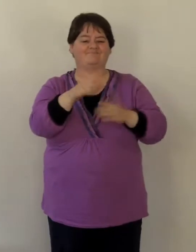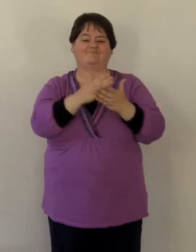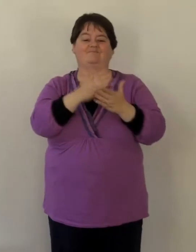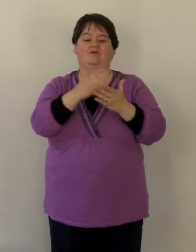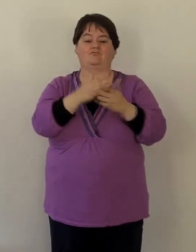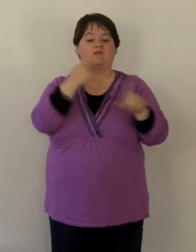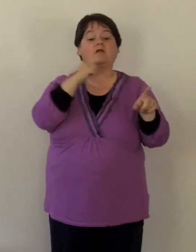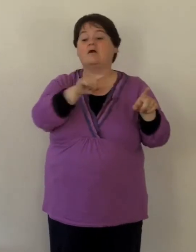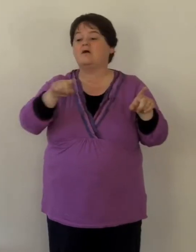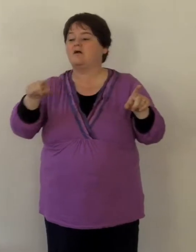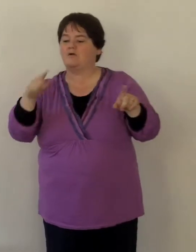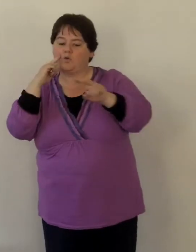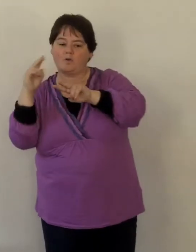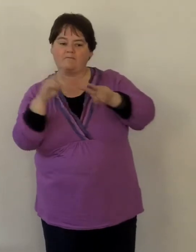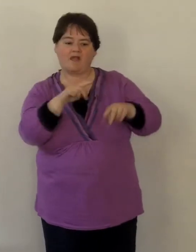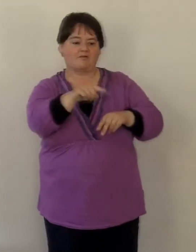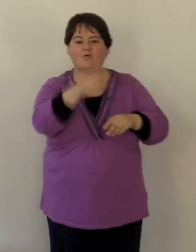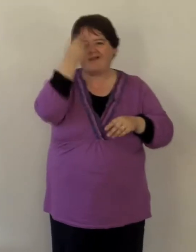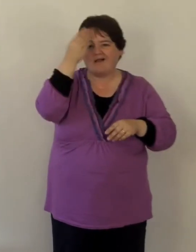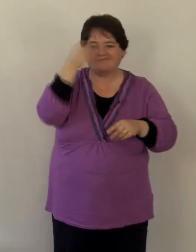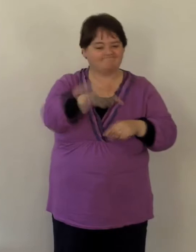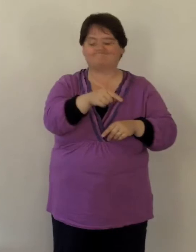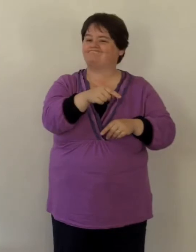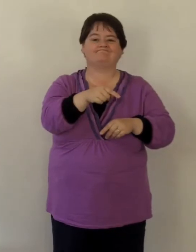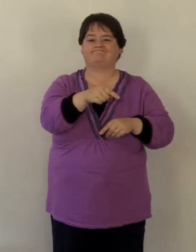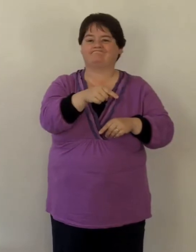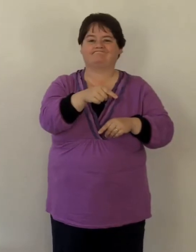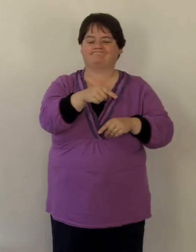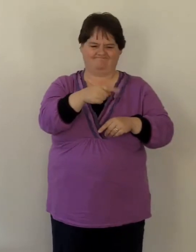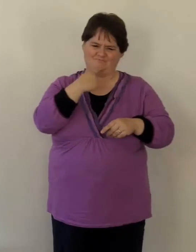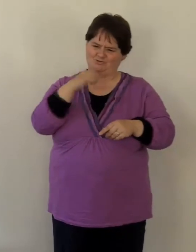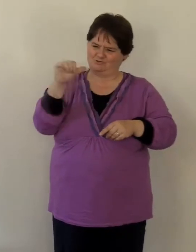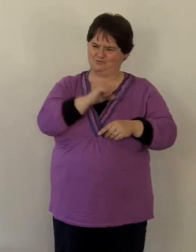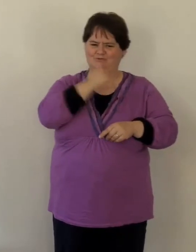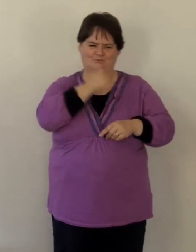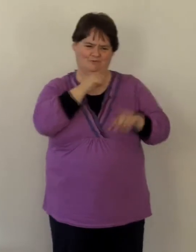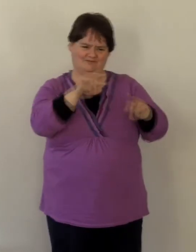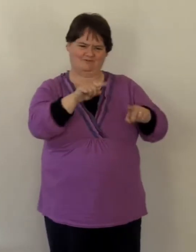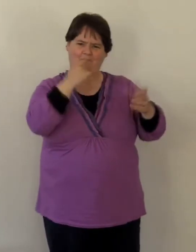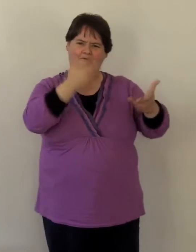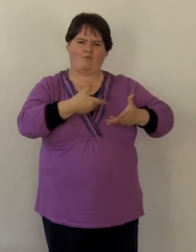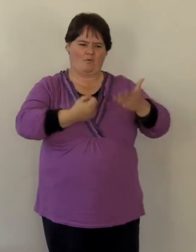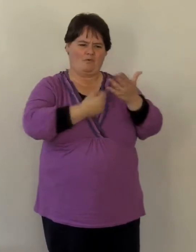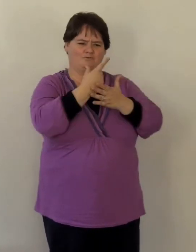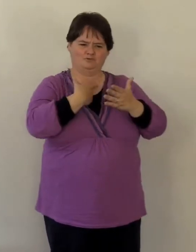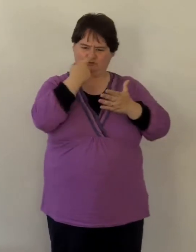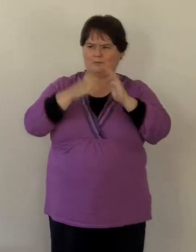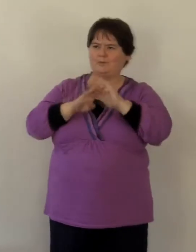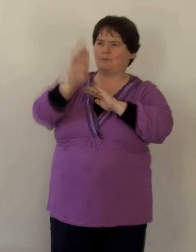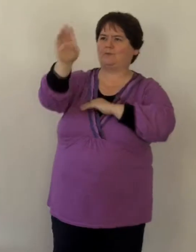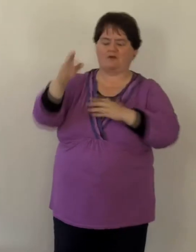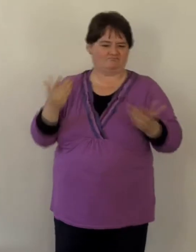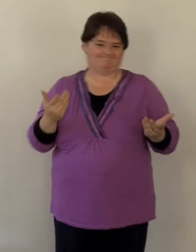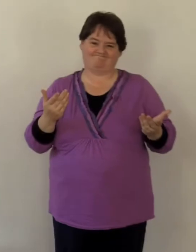learning from the past in order to carve out a future that is richer and more rewarding and